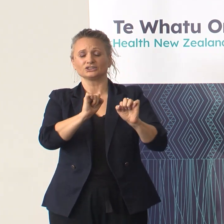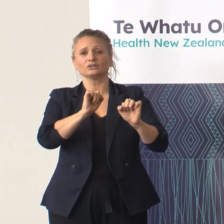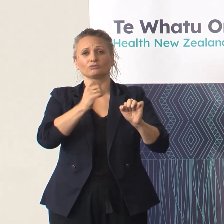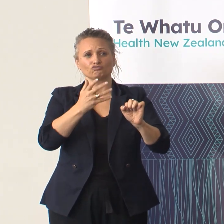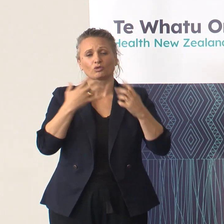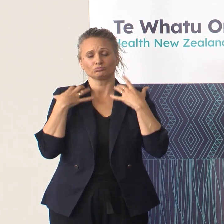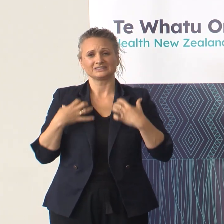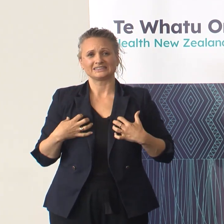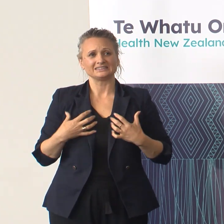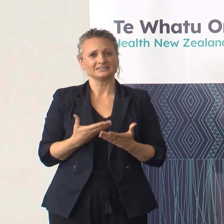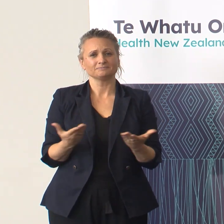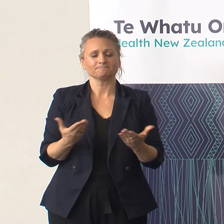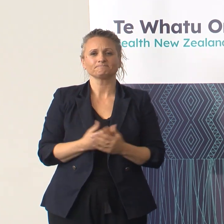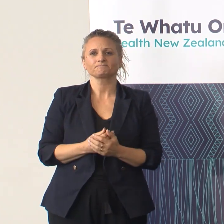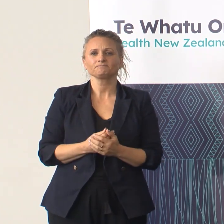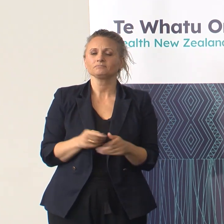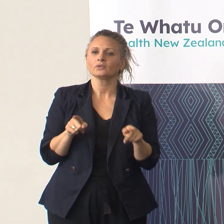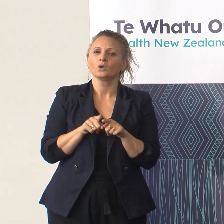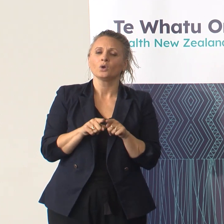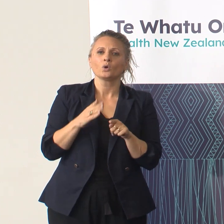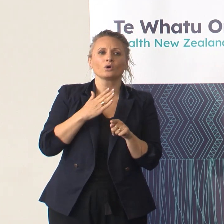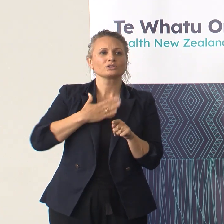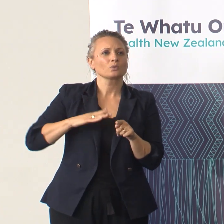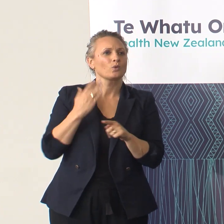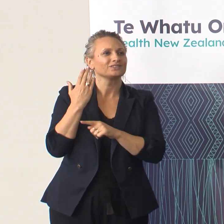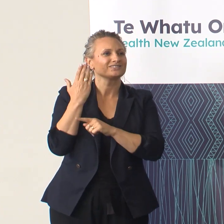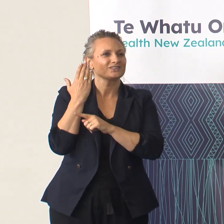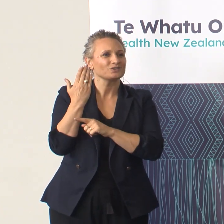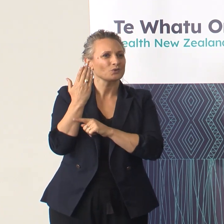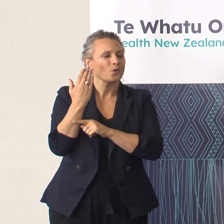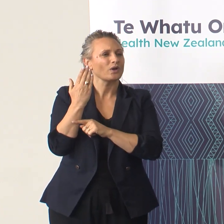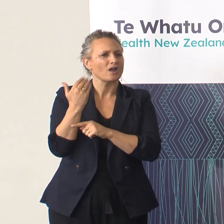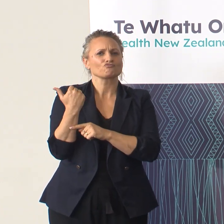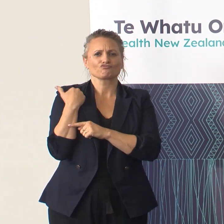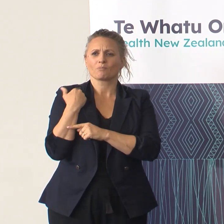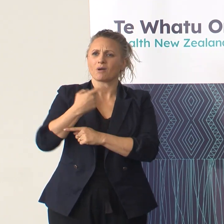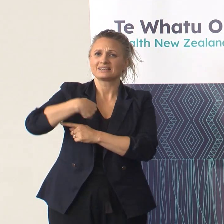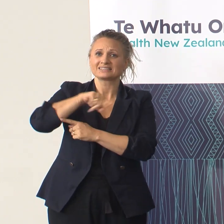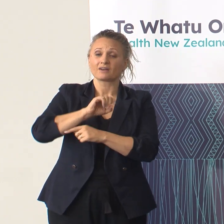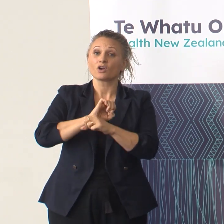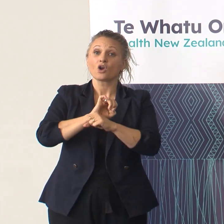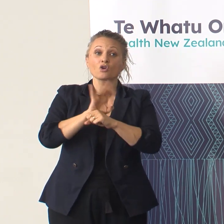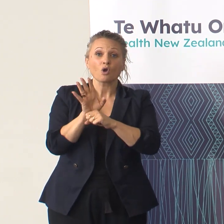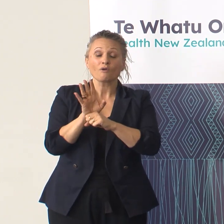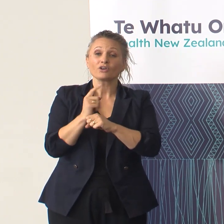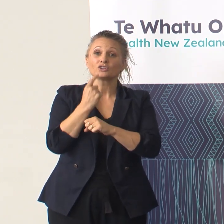general. I now want to talk to and remind ourselves that COVID is not a seasonal